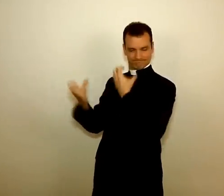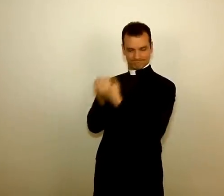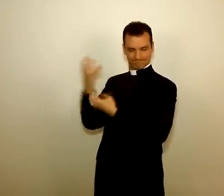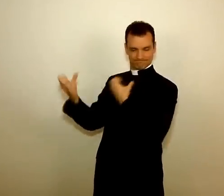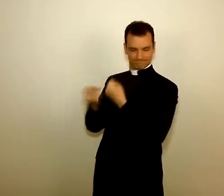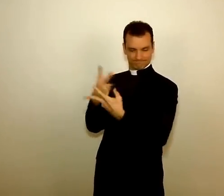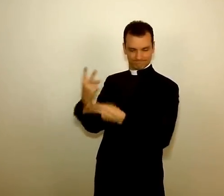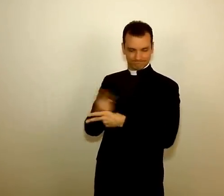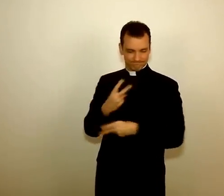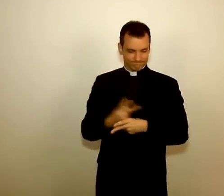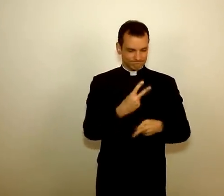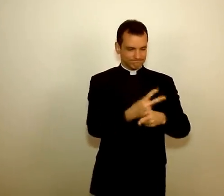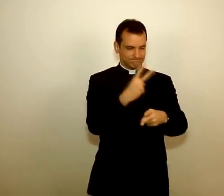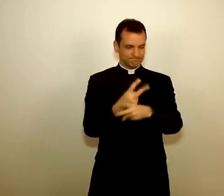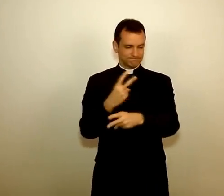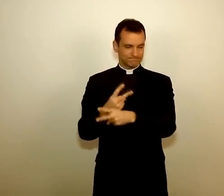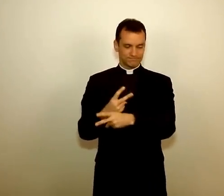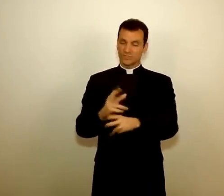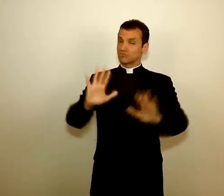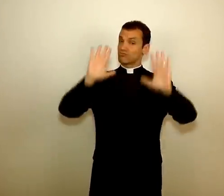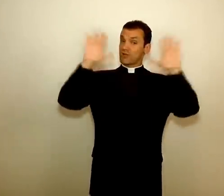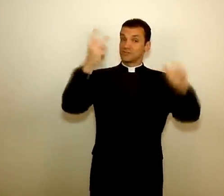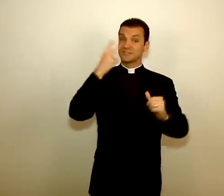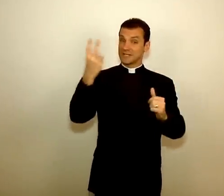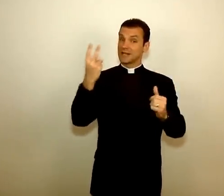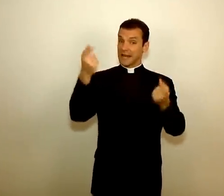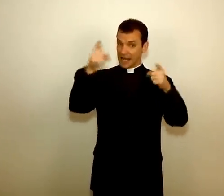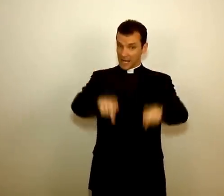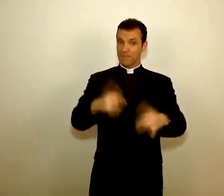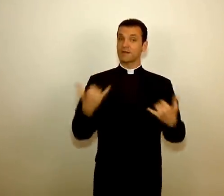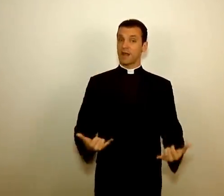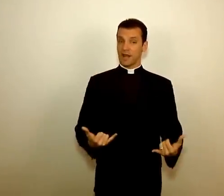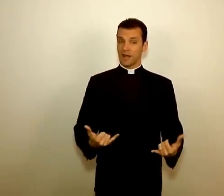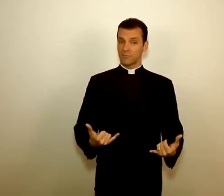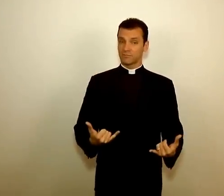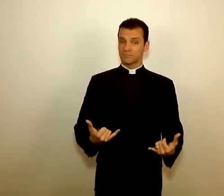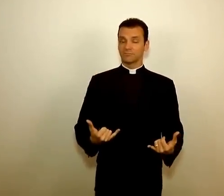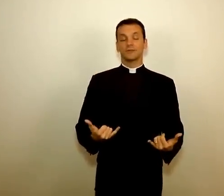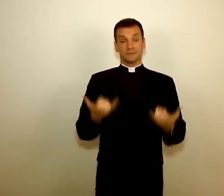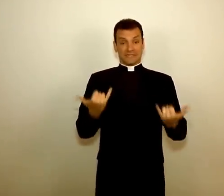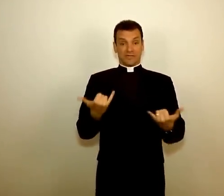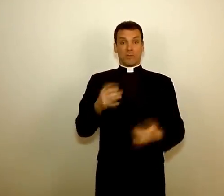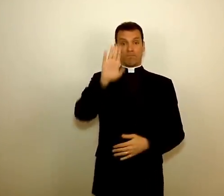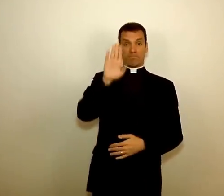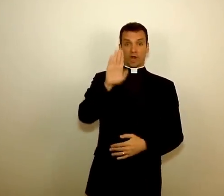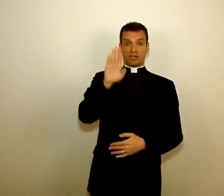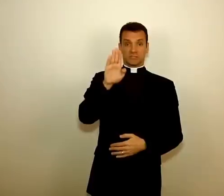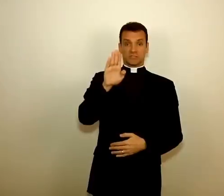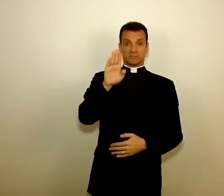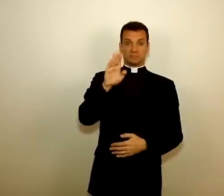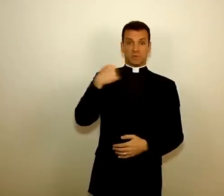best express this in-sign language. There's many things that are happening right now